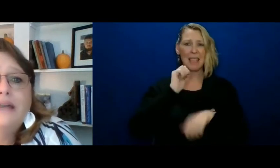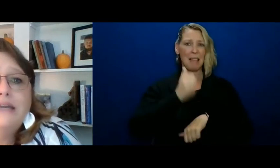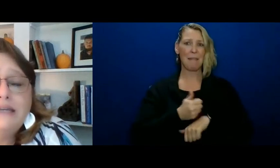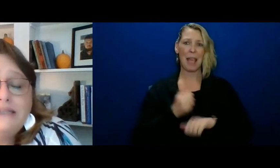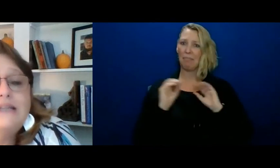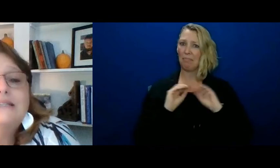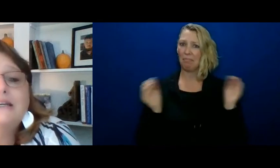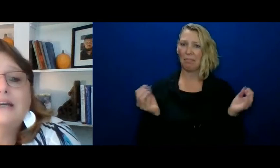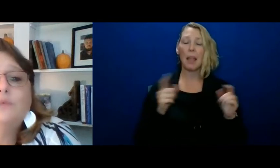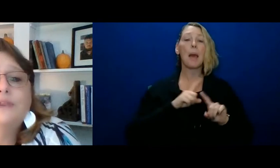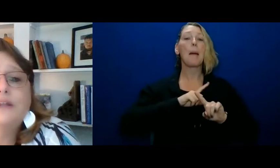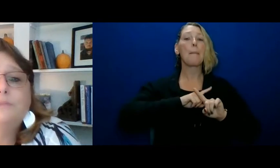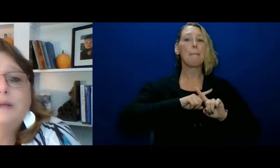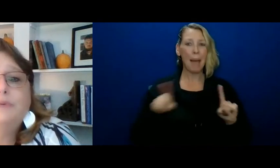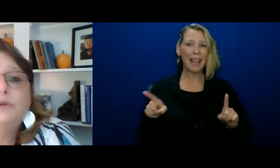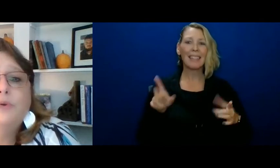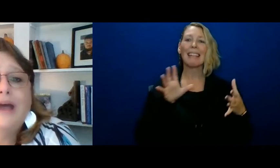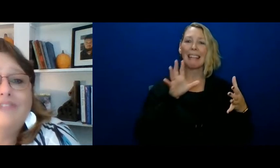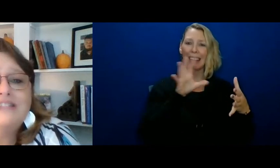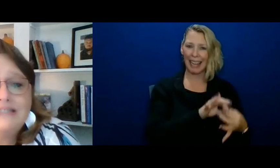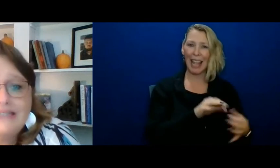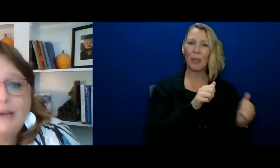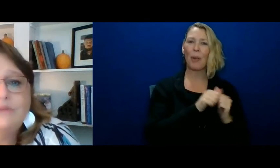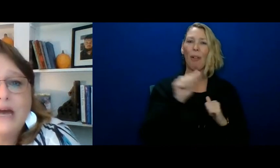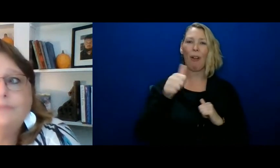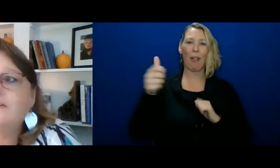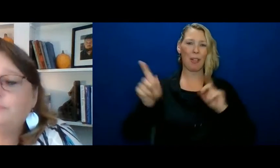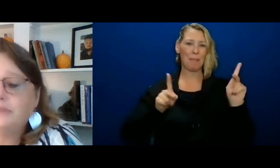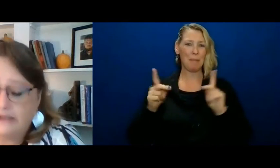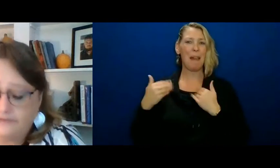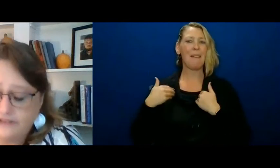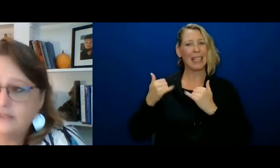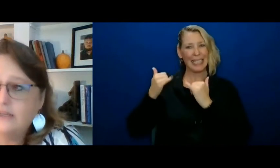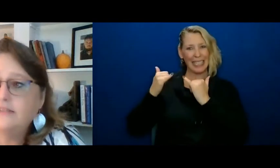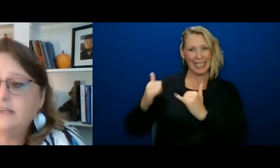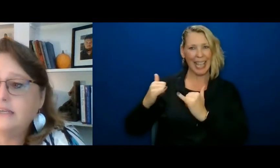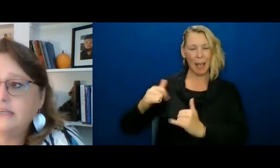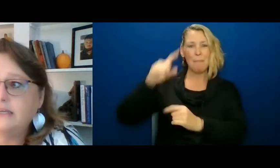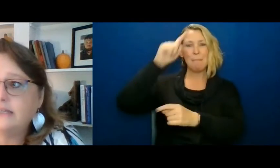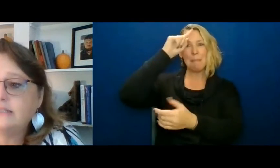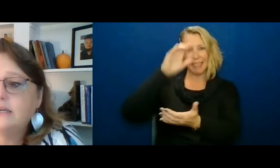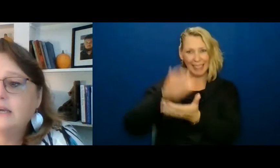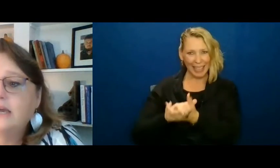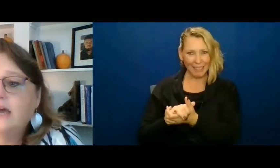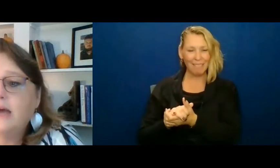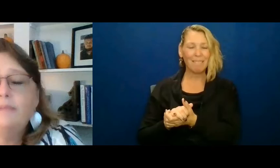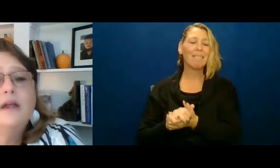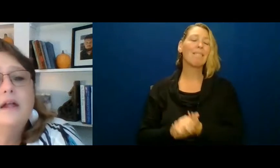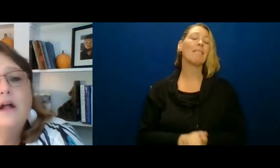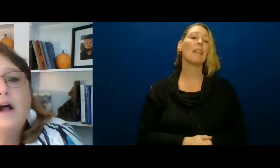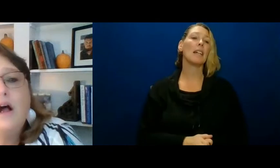But he does connect with other people who have the same type of beliefs that he does.